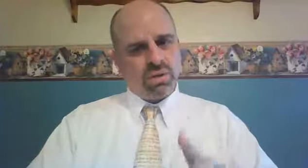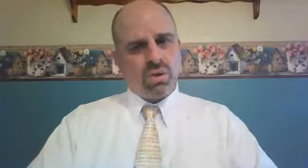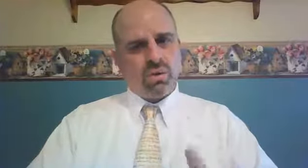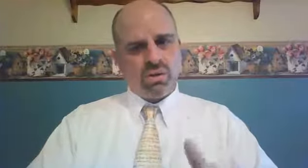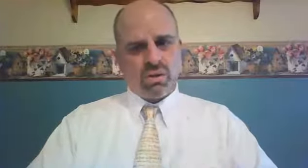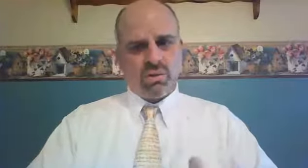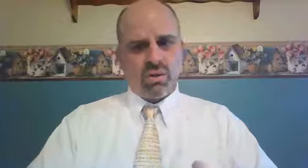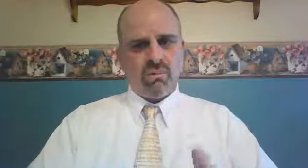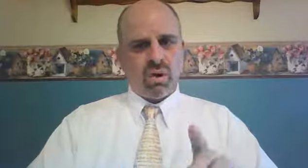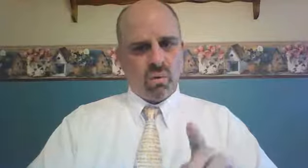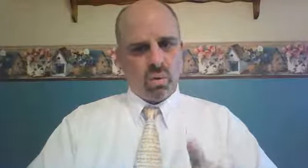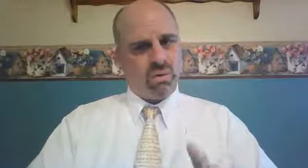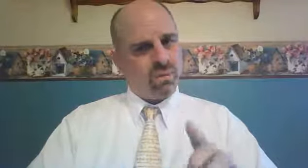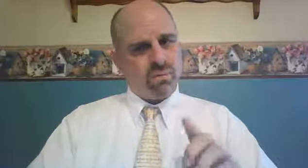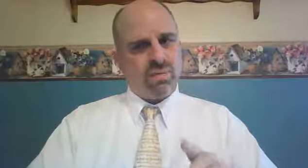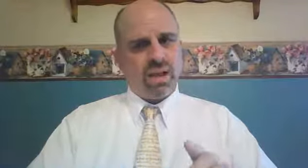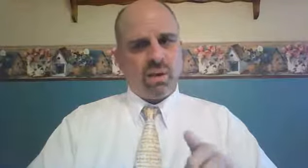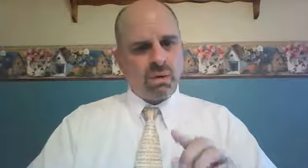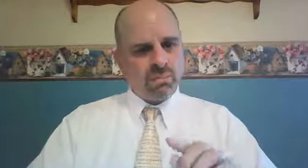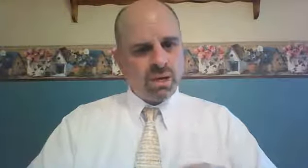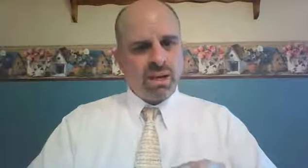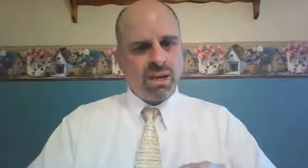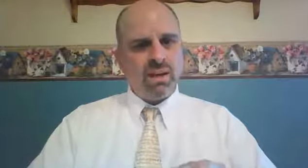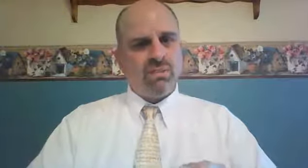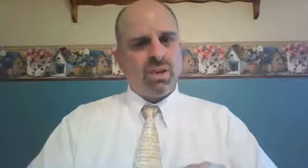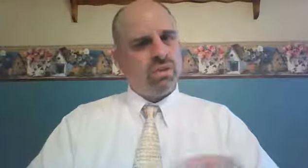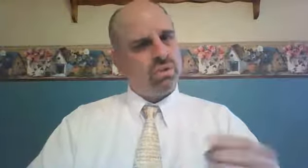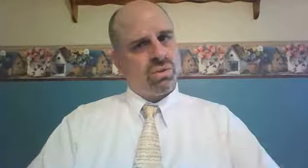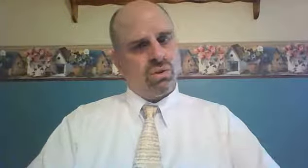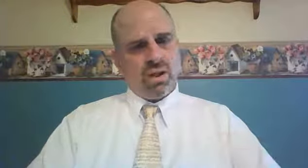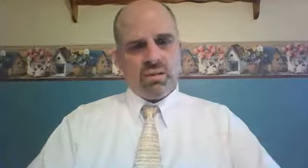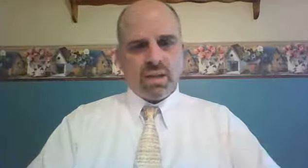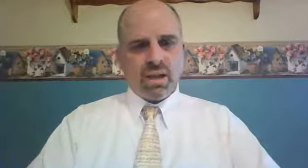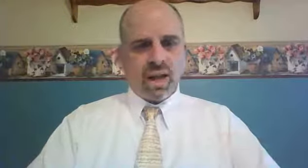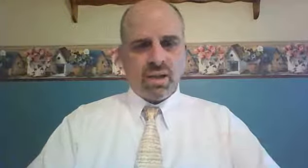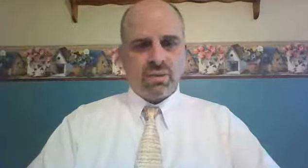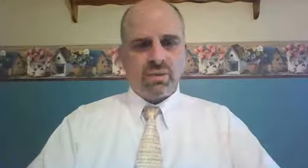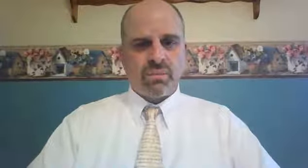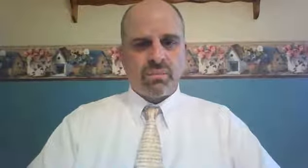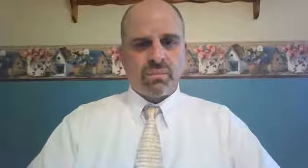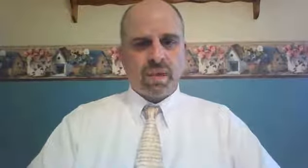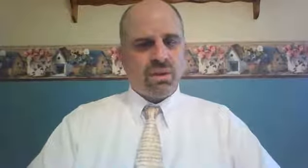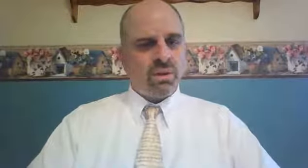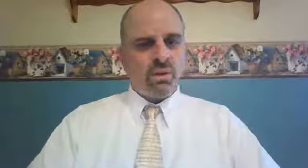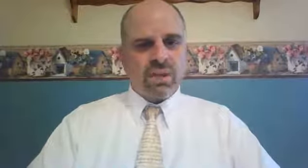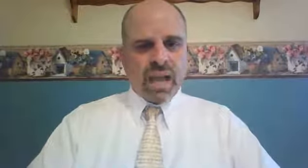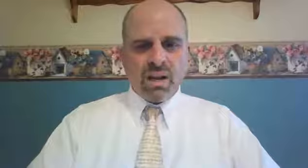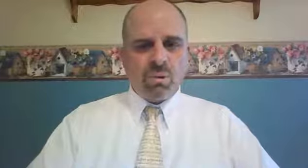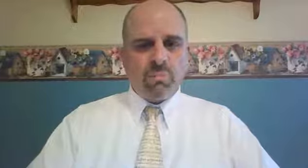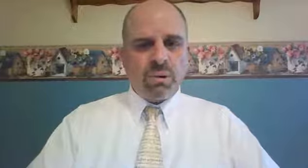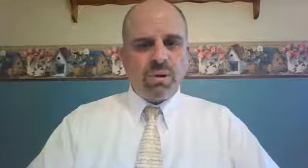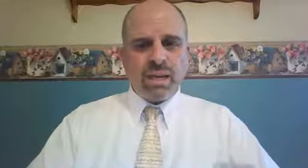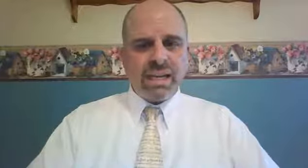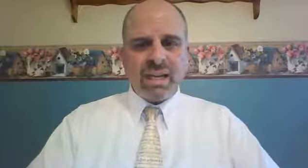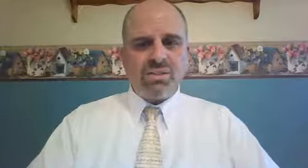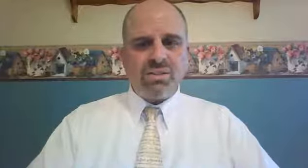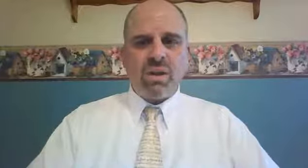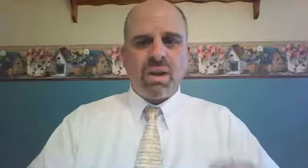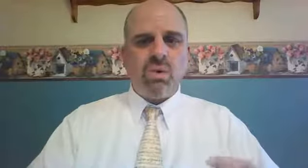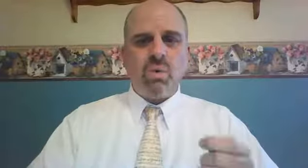your children away from following me to serve other gods. And the Lord's anger will burn against you and will